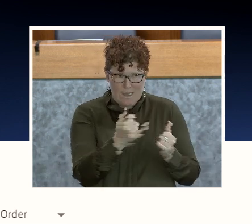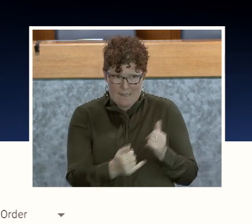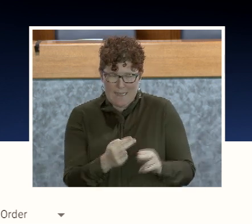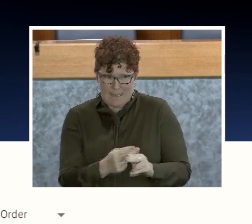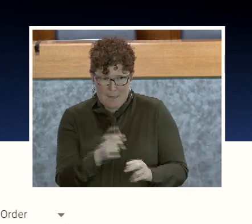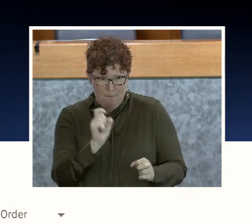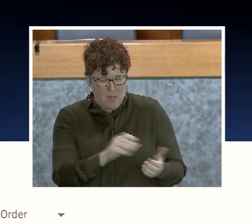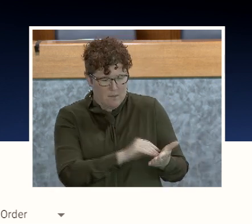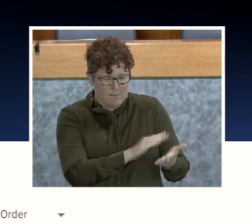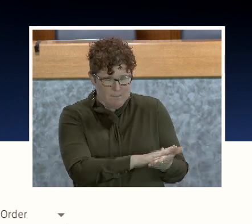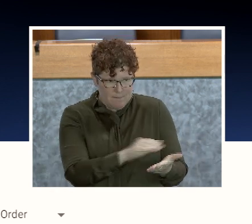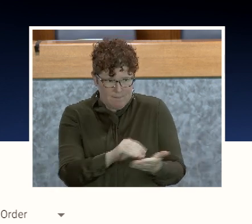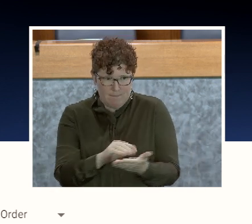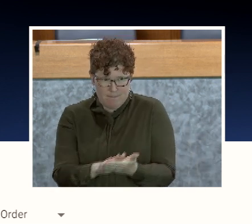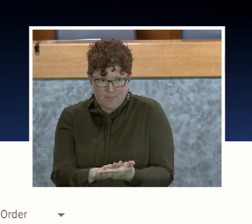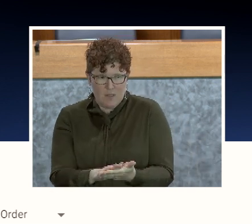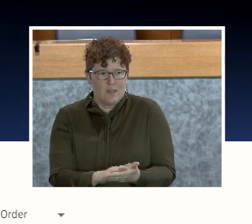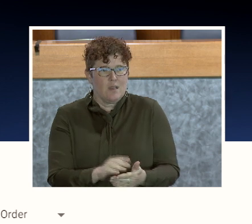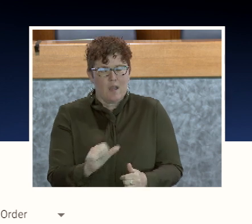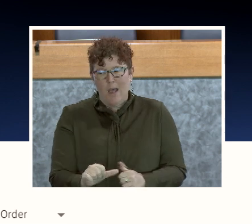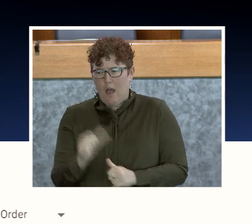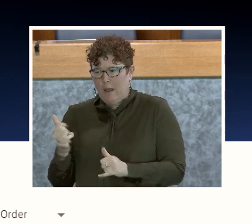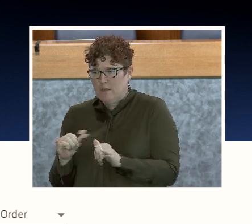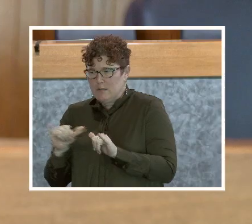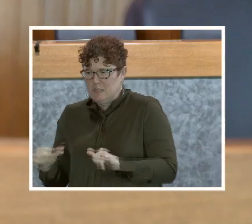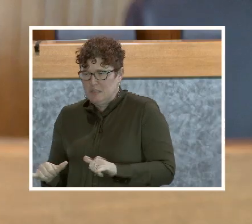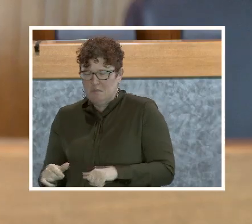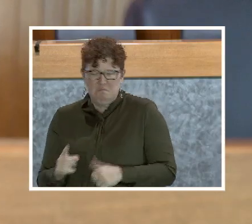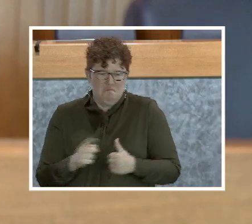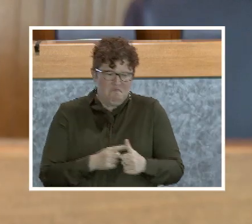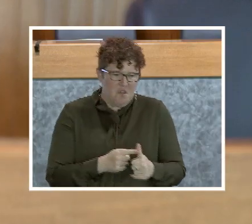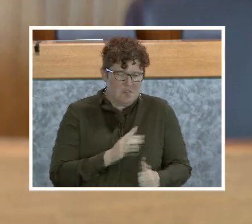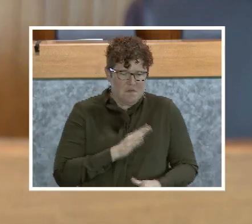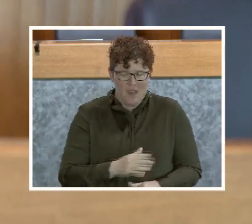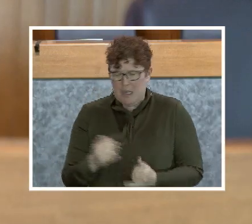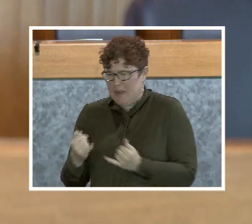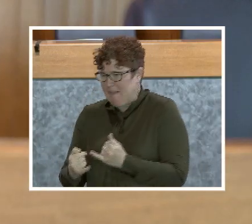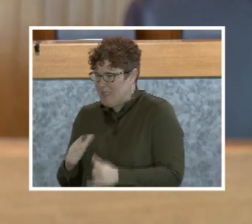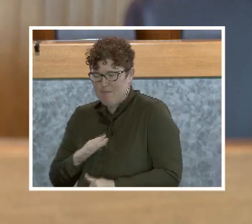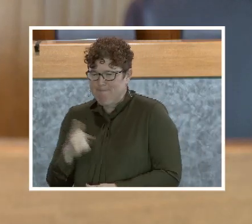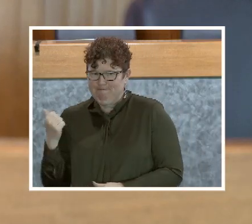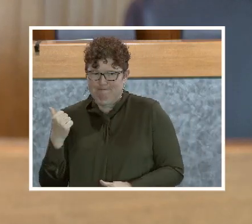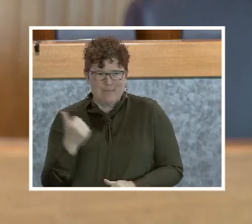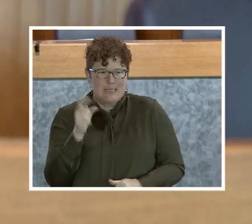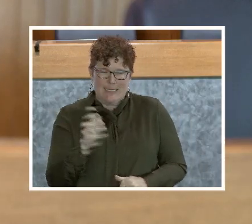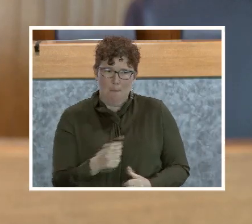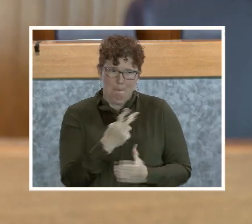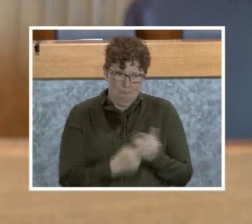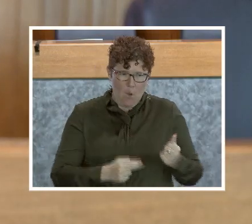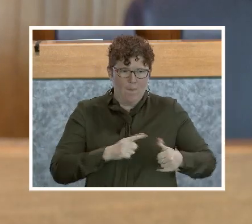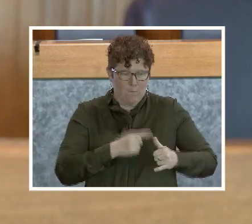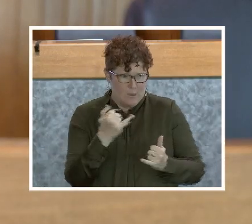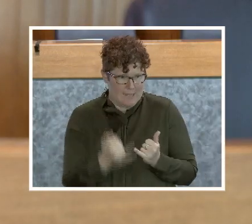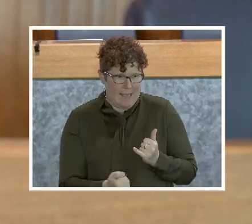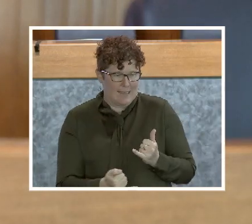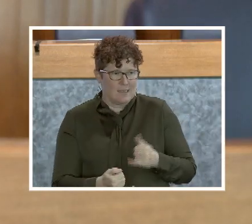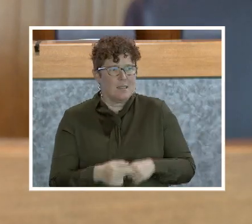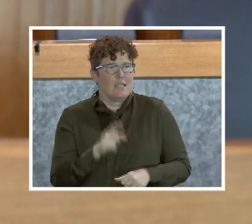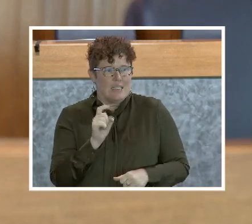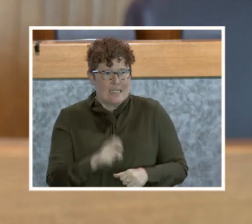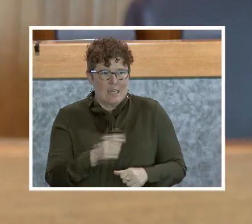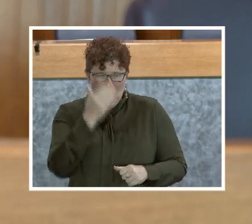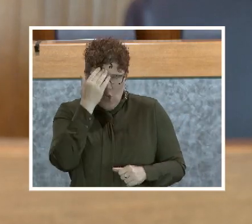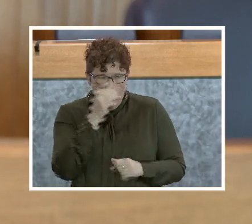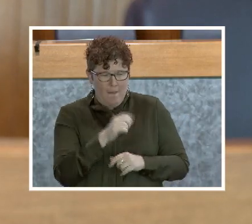different than an offender search where you can do a partial search. You'll need the first and last name. You'll need the protective order in its entirety. And